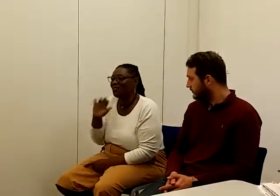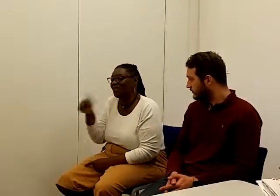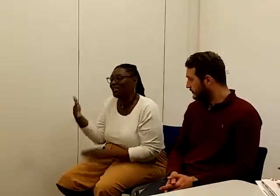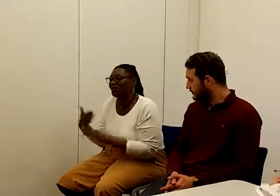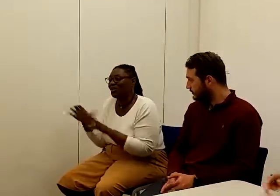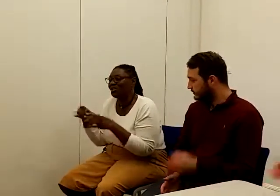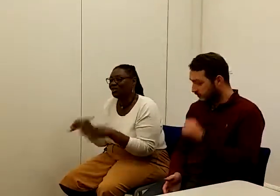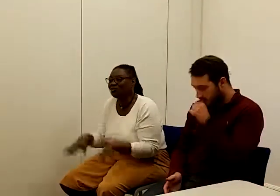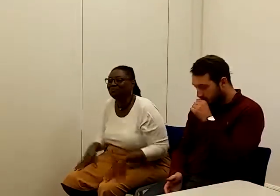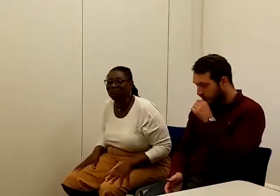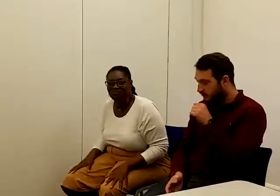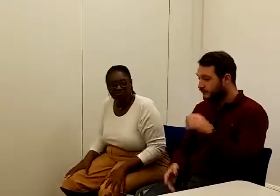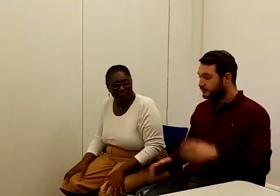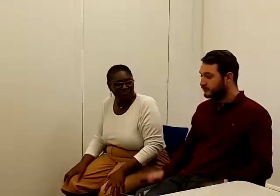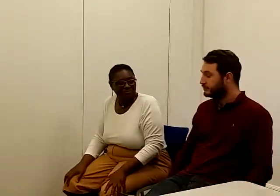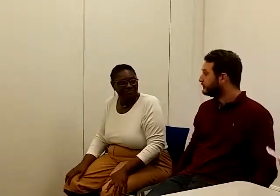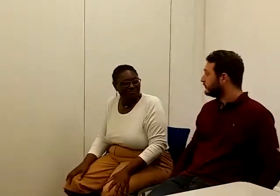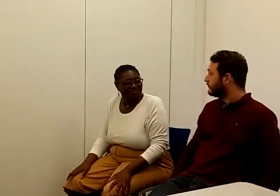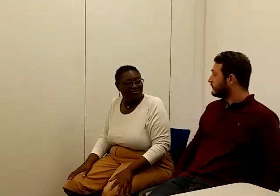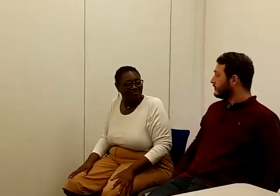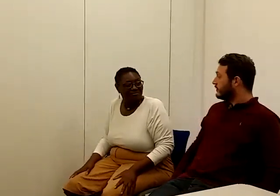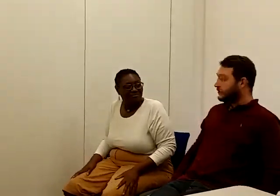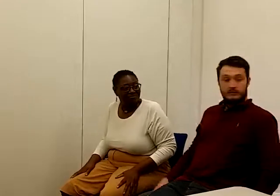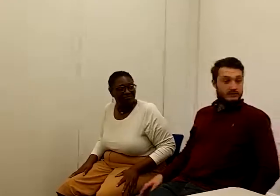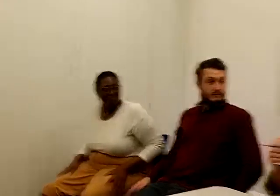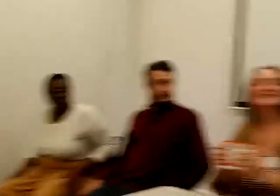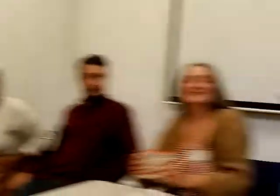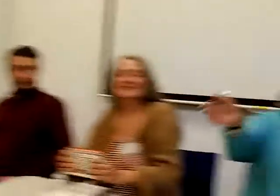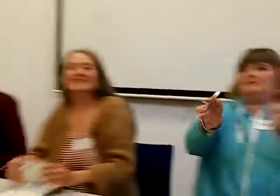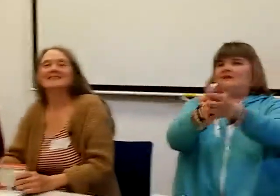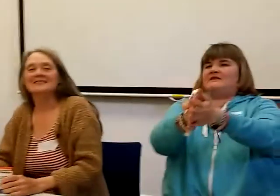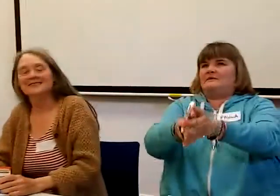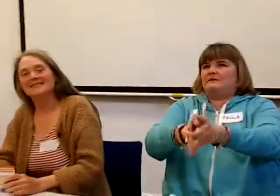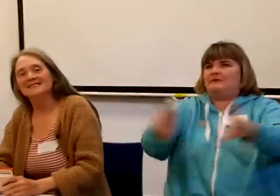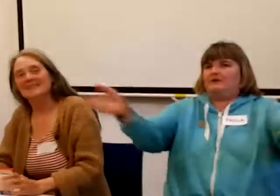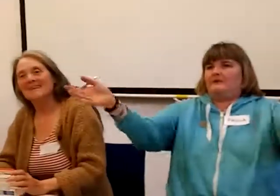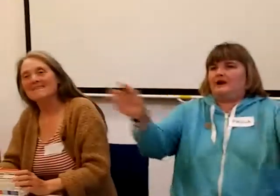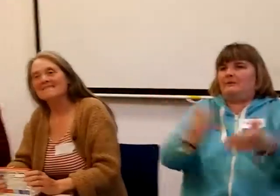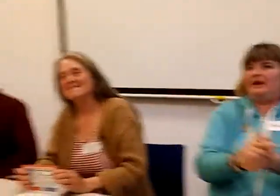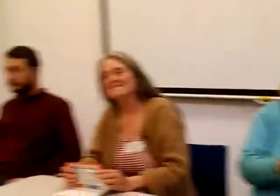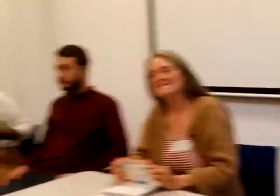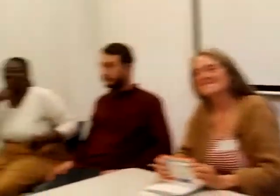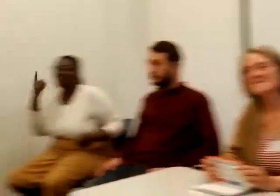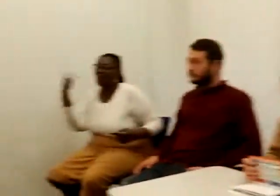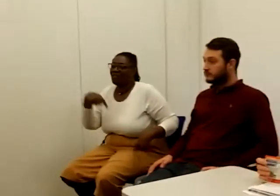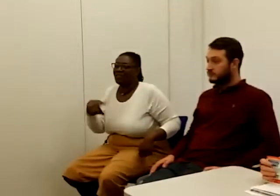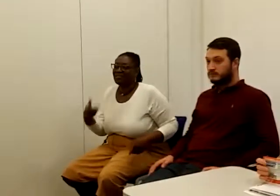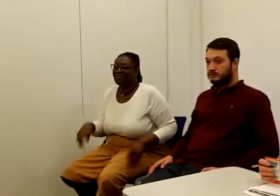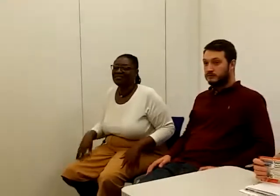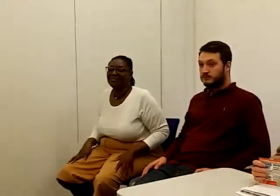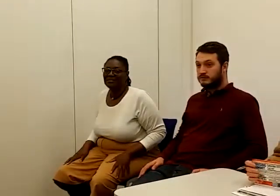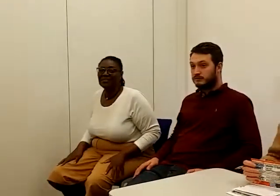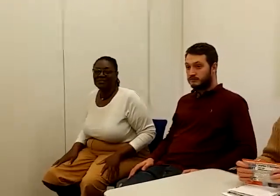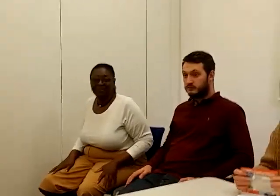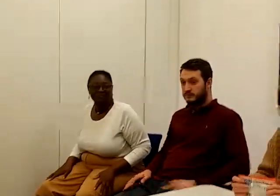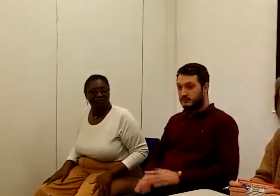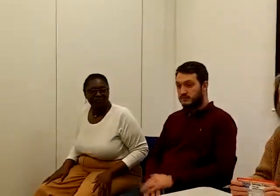in another hour, I Yeah, and I think, yeah. And thank you to OB for live streaming and to all of you for coming, to all of you watching online if you've got any